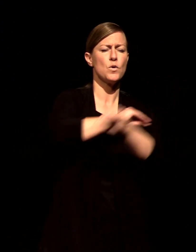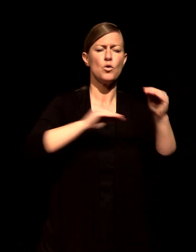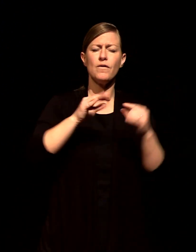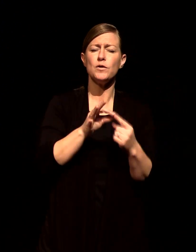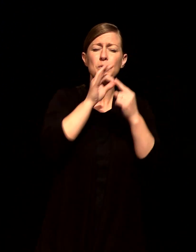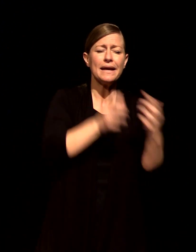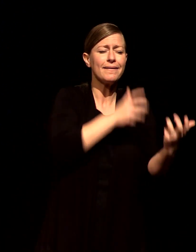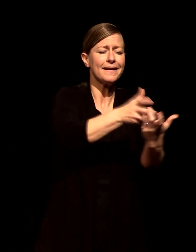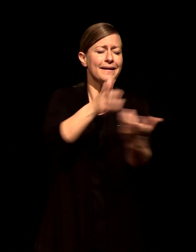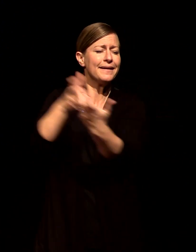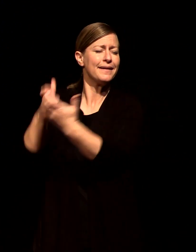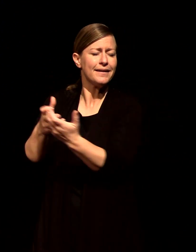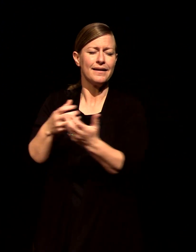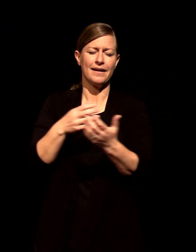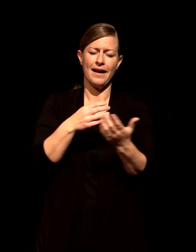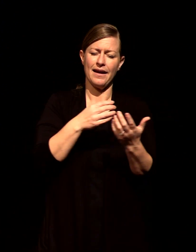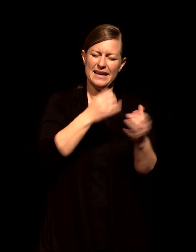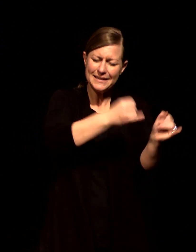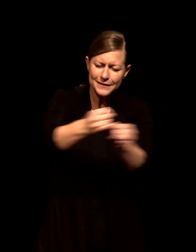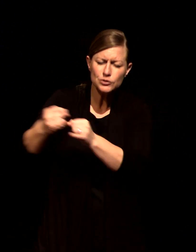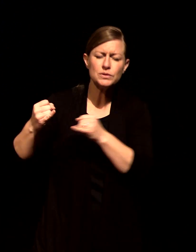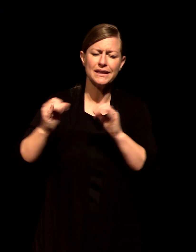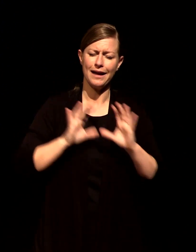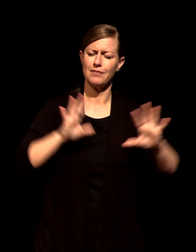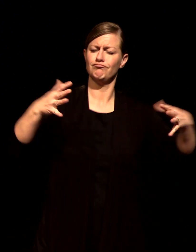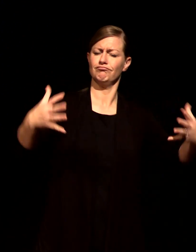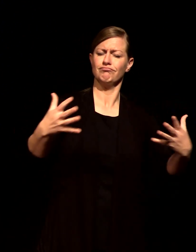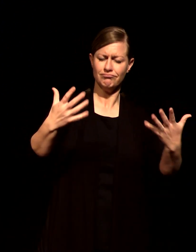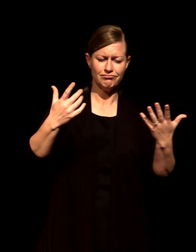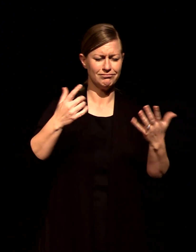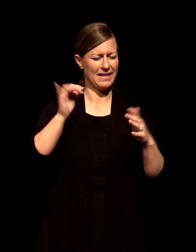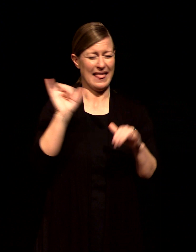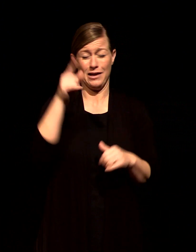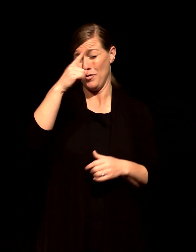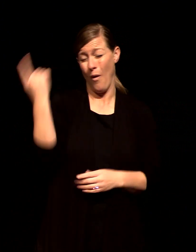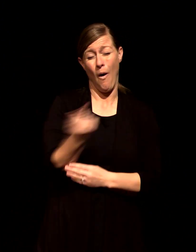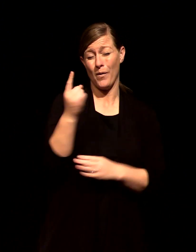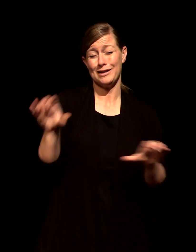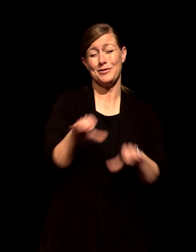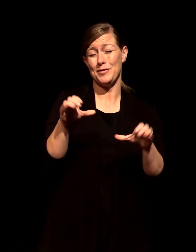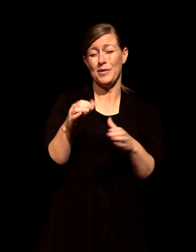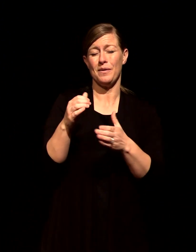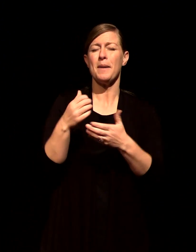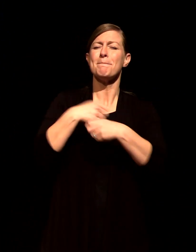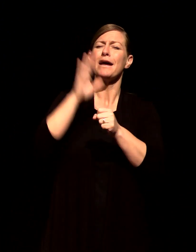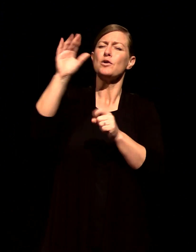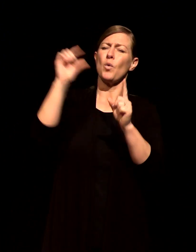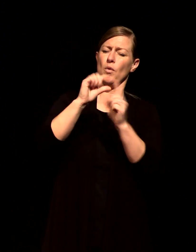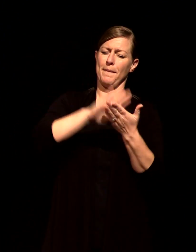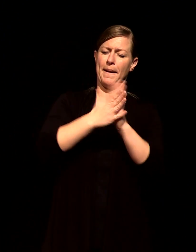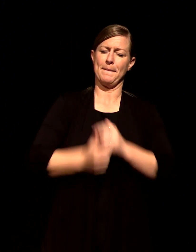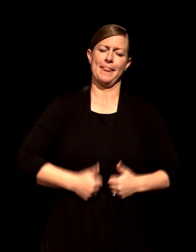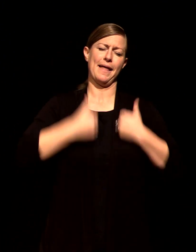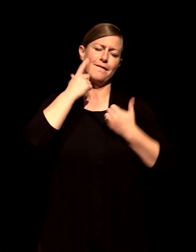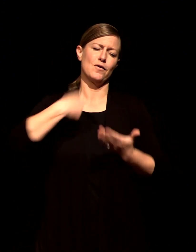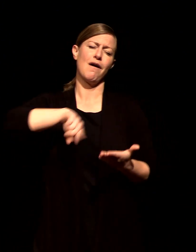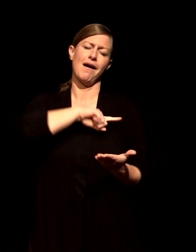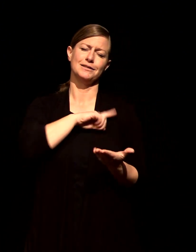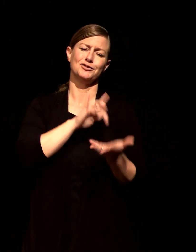make your word come alive to us Jesus name amen if you've ever